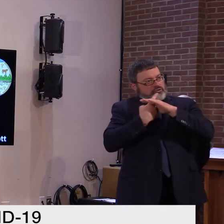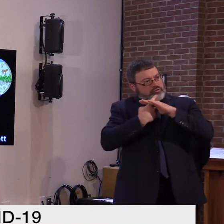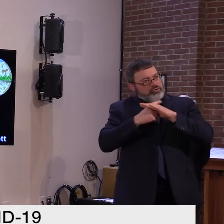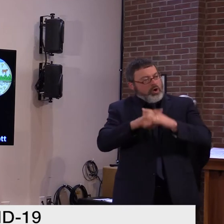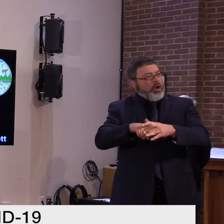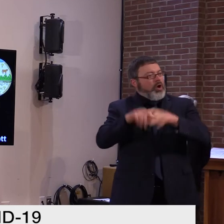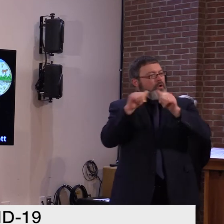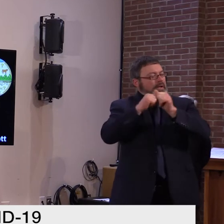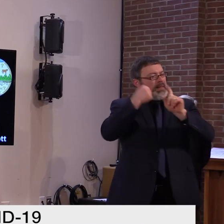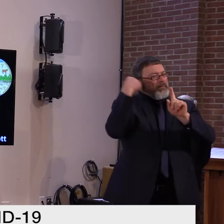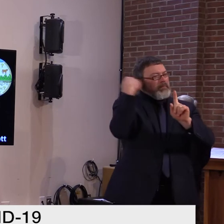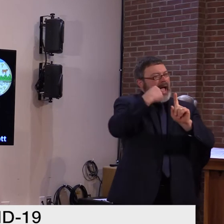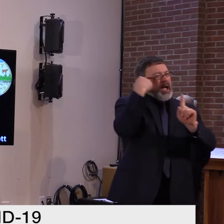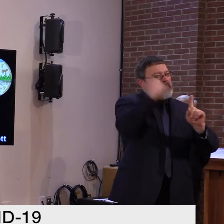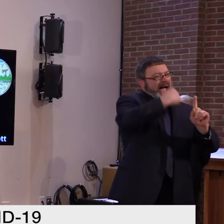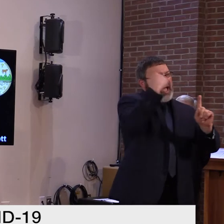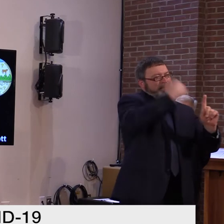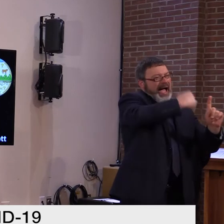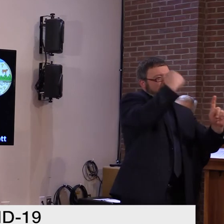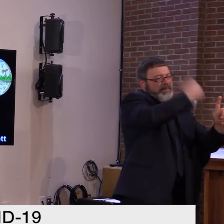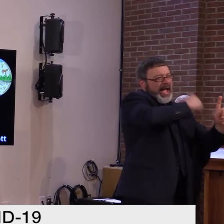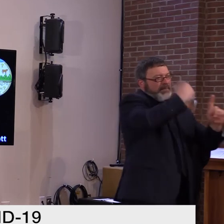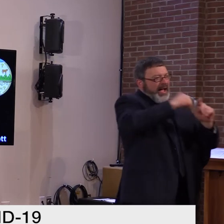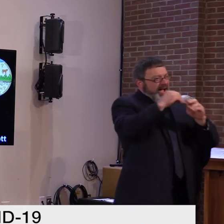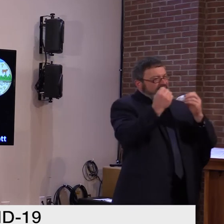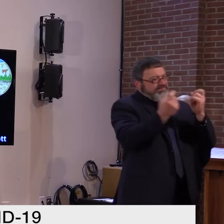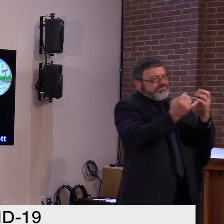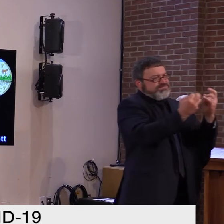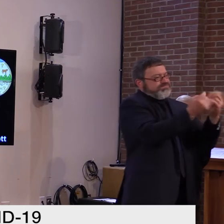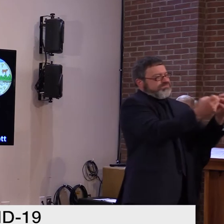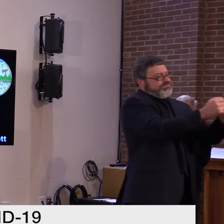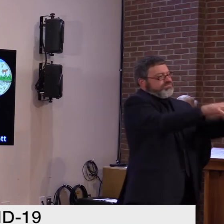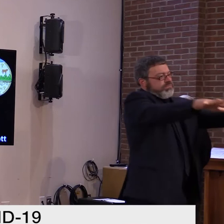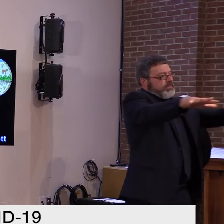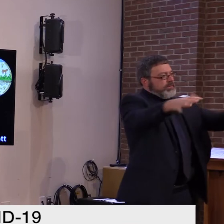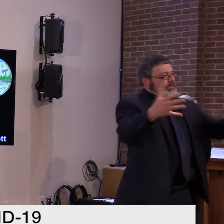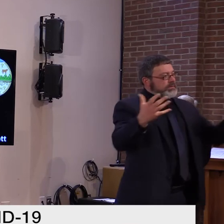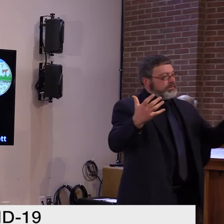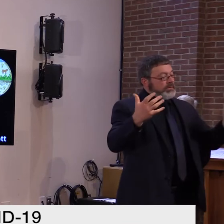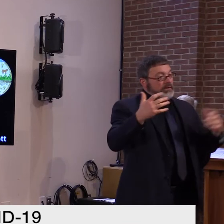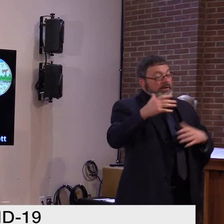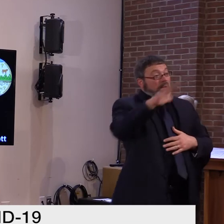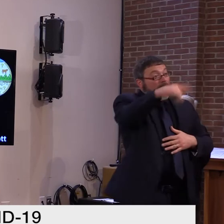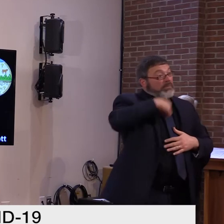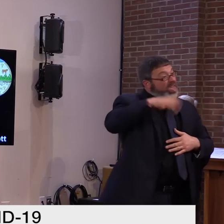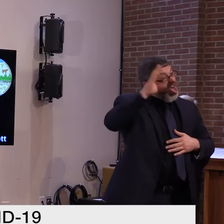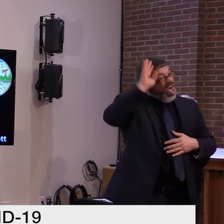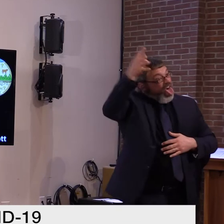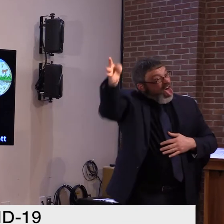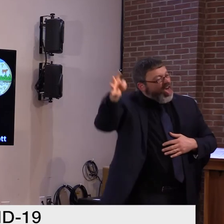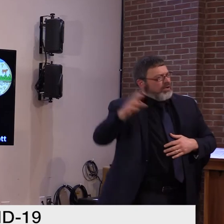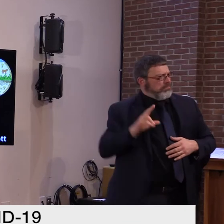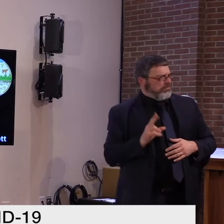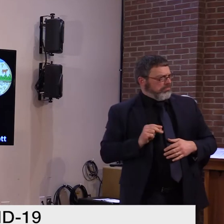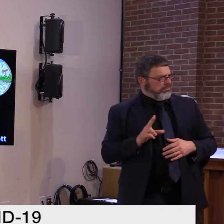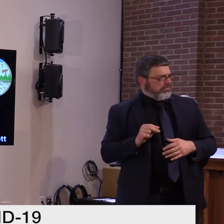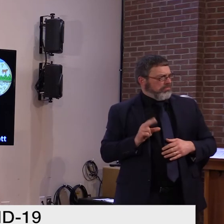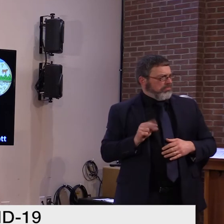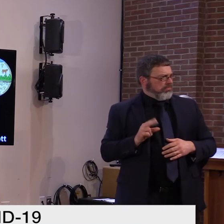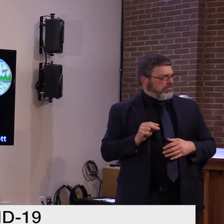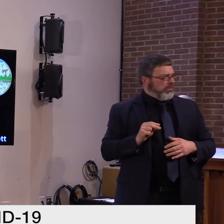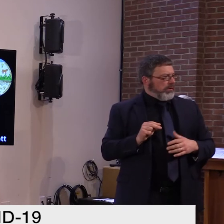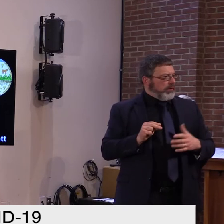And I'm not exaggerating this story at all. This is exactly what the governor talked about and what I've talked about, that we are seeing